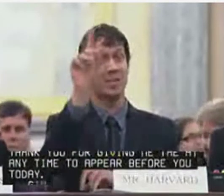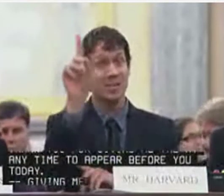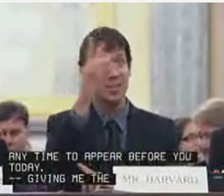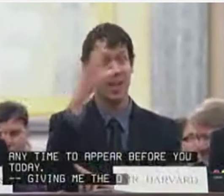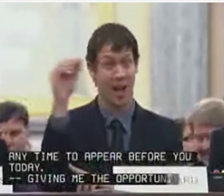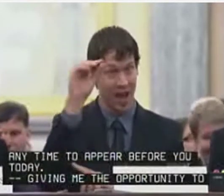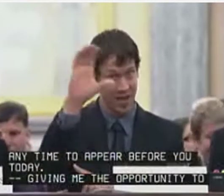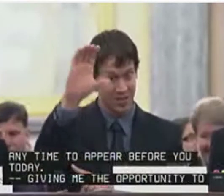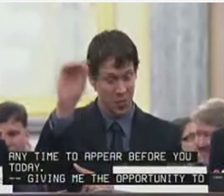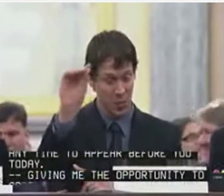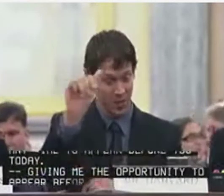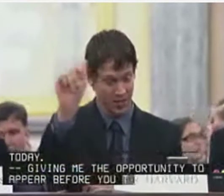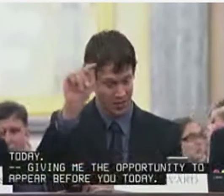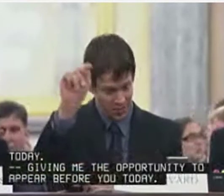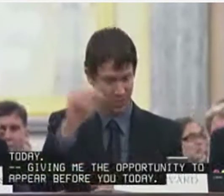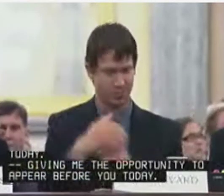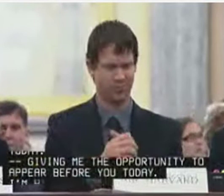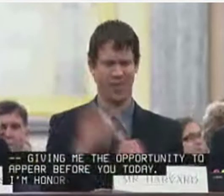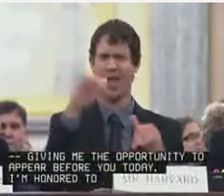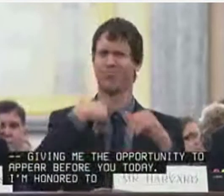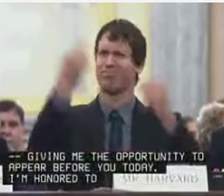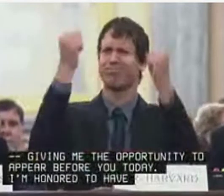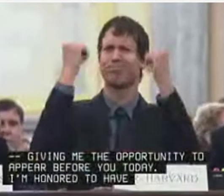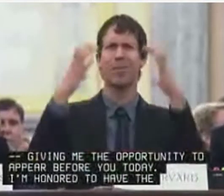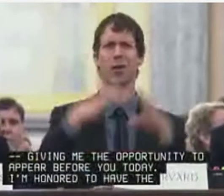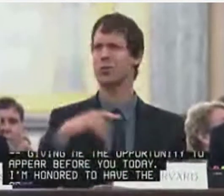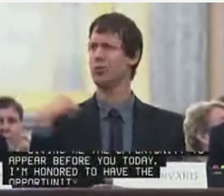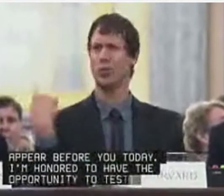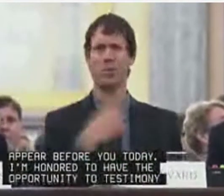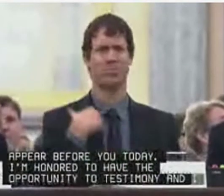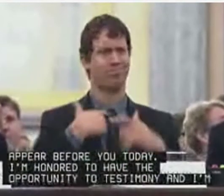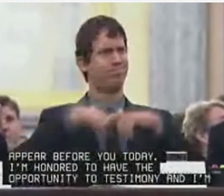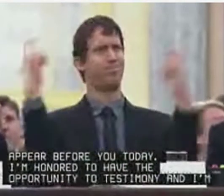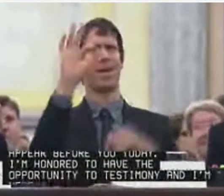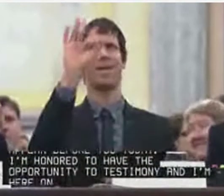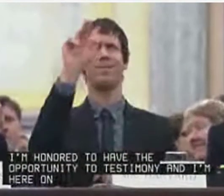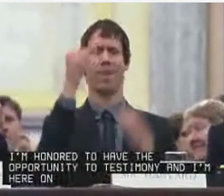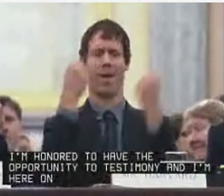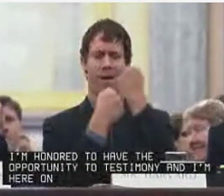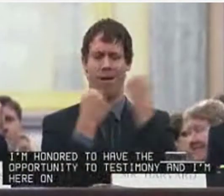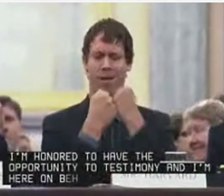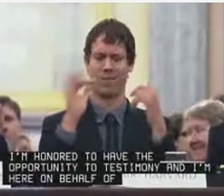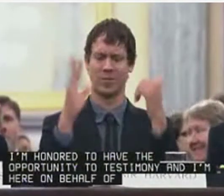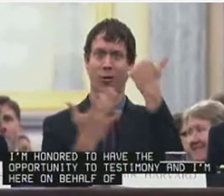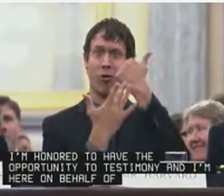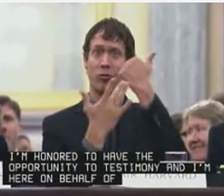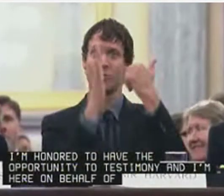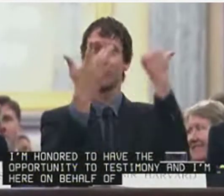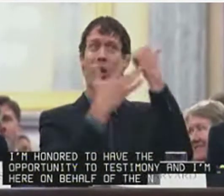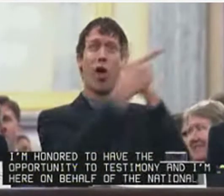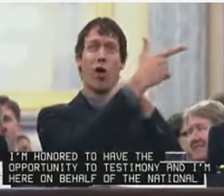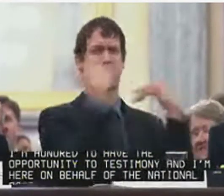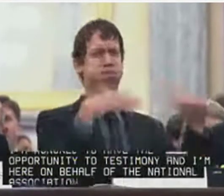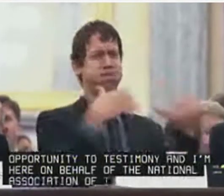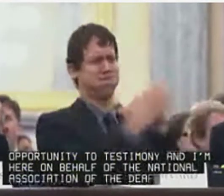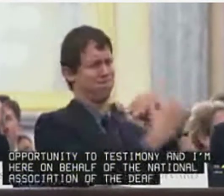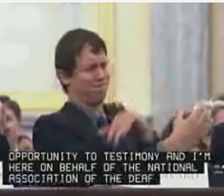testify, and I'm here on behalf of the National Association of the Deaf and the Coalition of Organizations for Accessible Technology. Like many